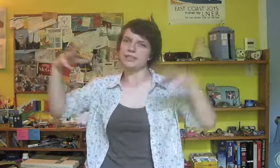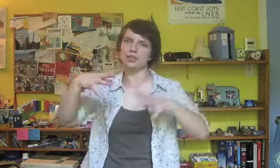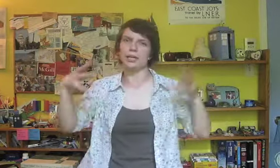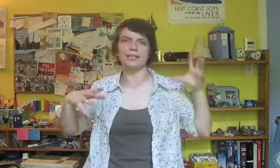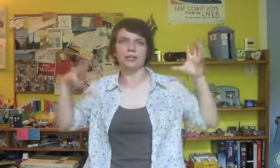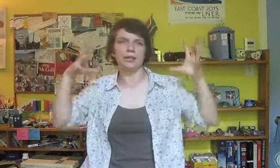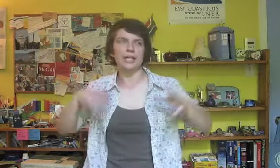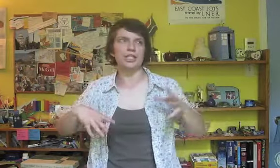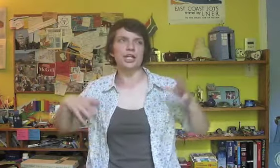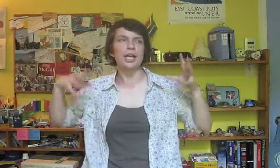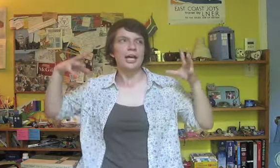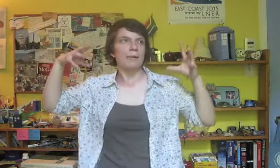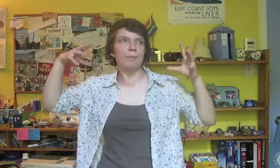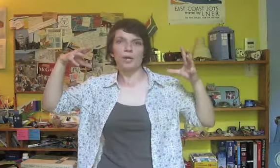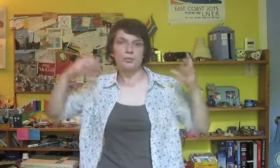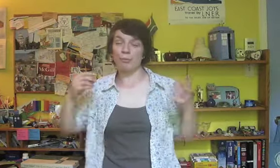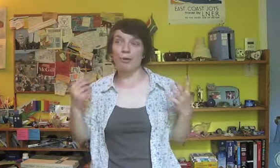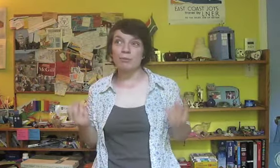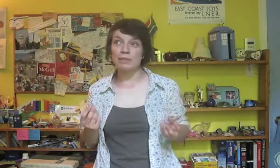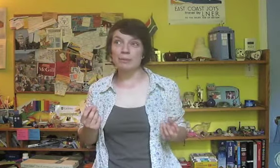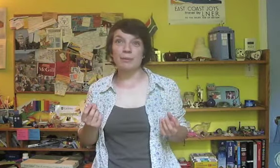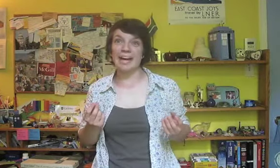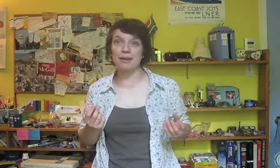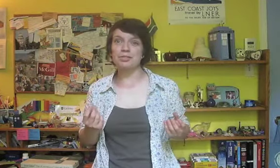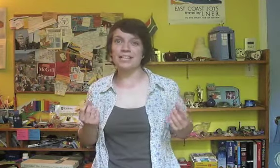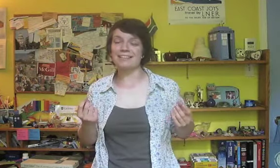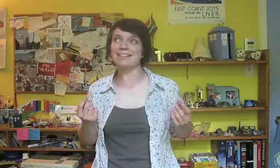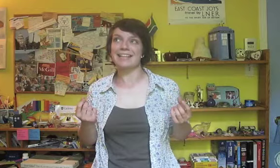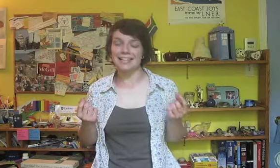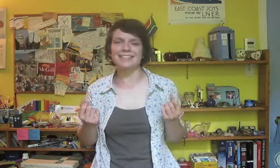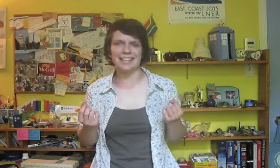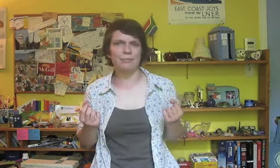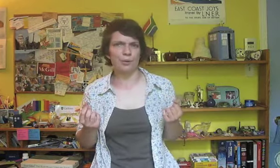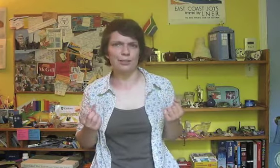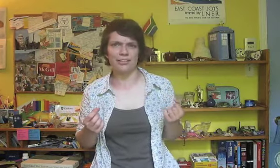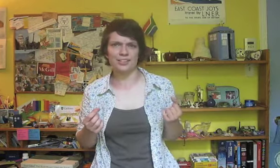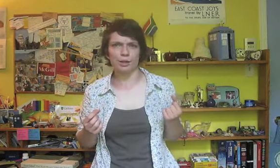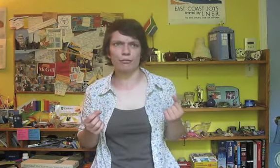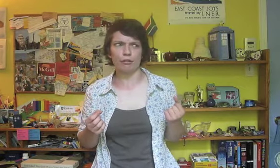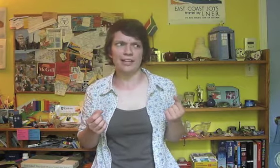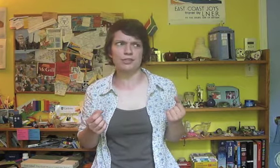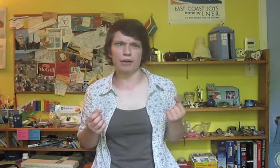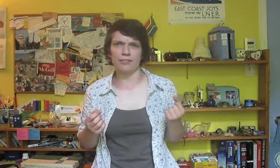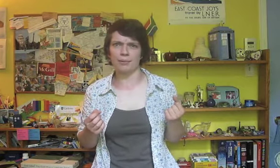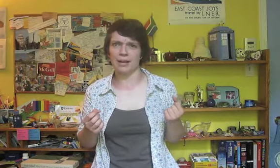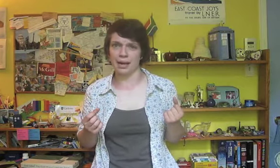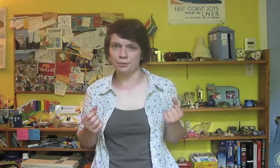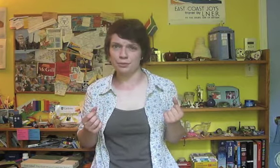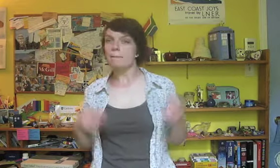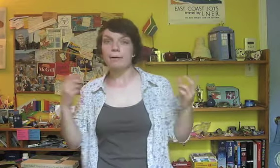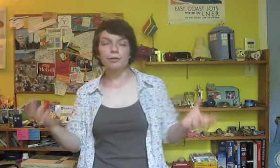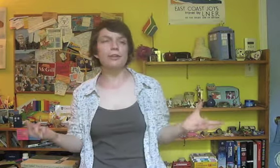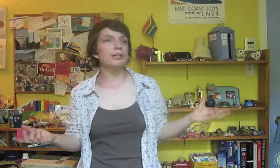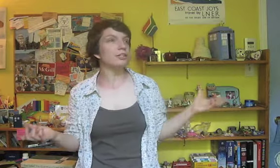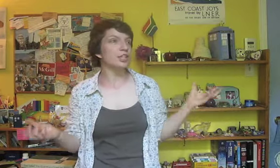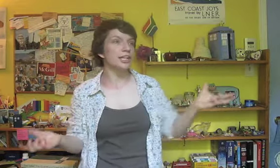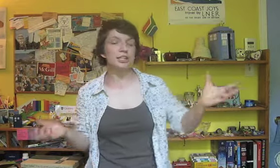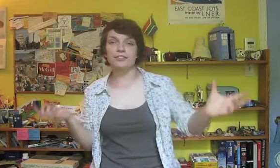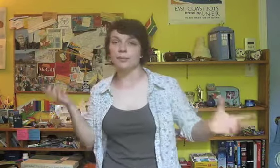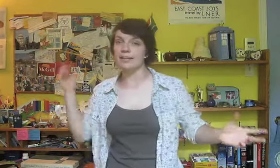centralized location which will probably be my house and yes, I am aware that that's a lot of cranes arriving at my house. But you know, that could change if someone has